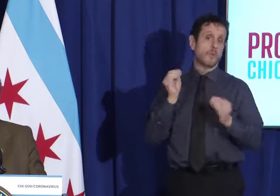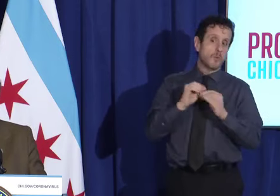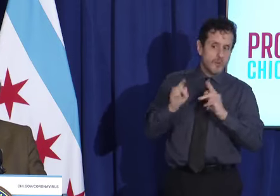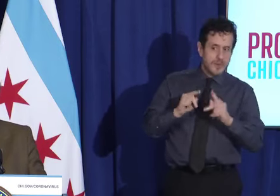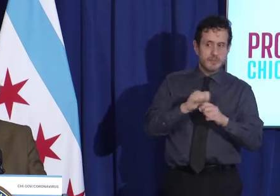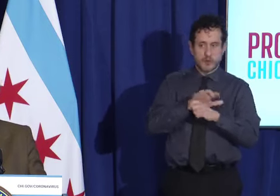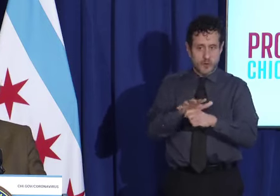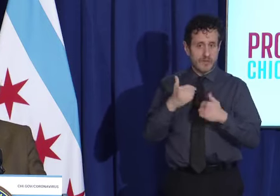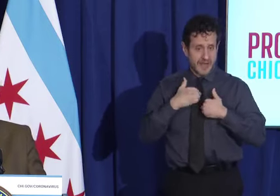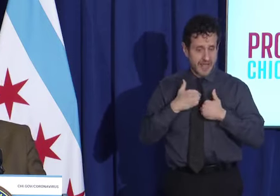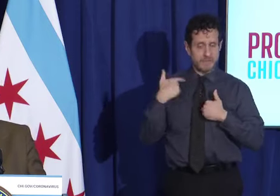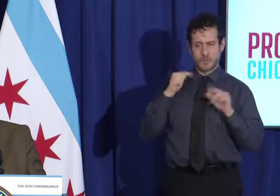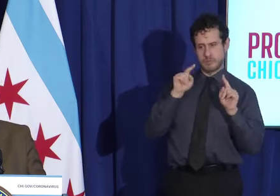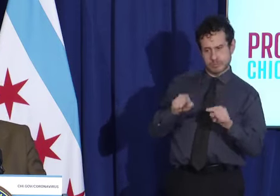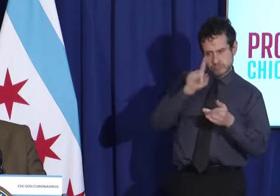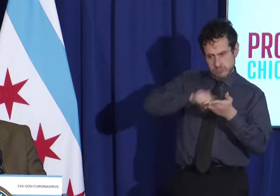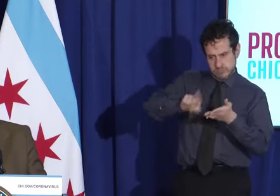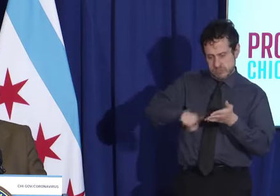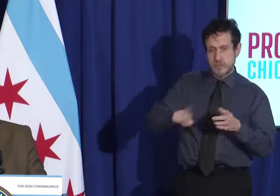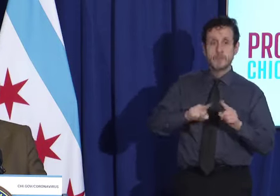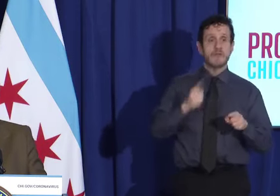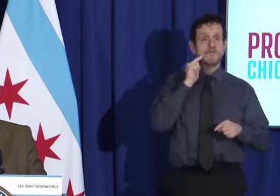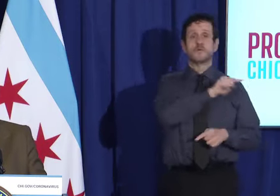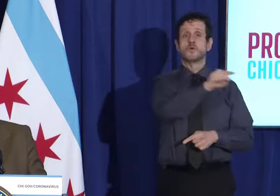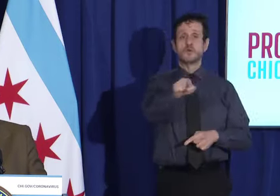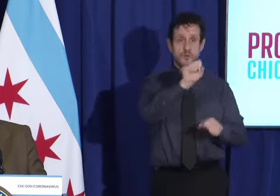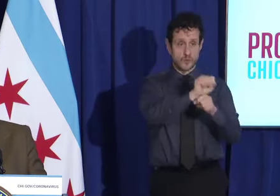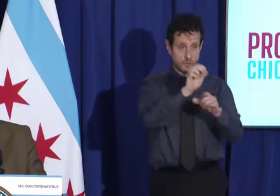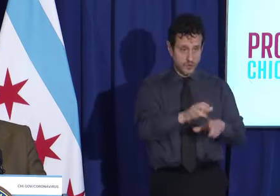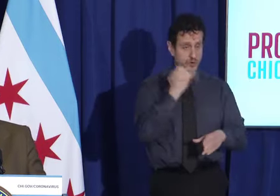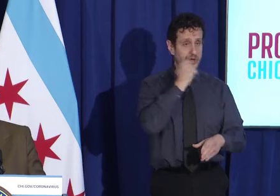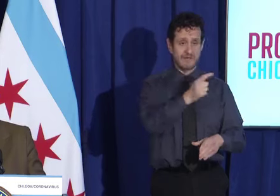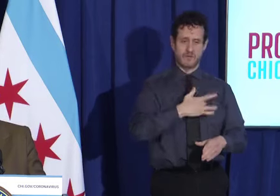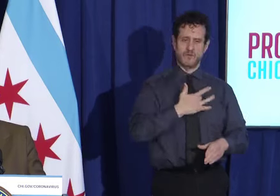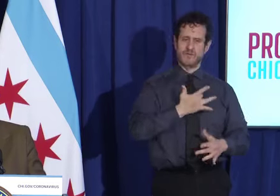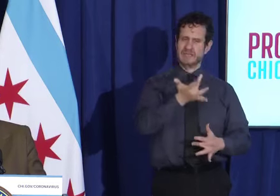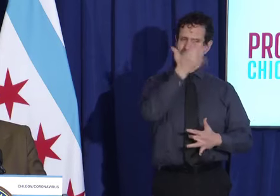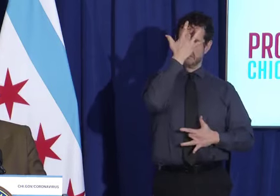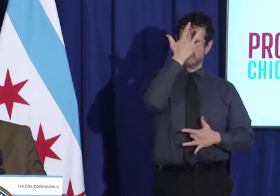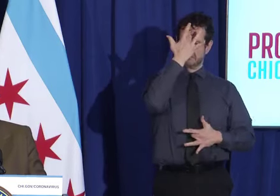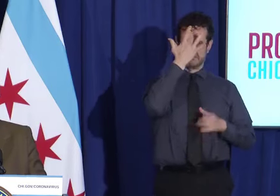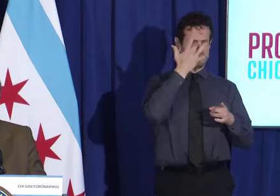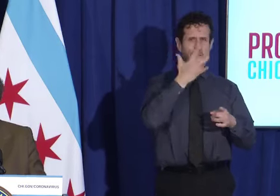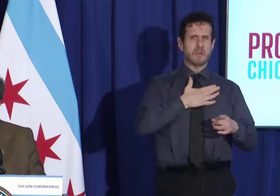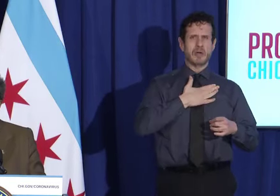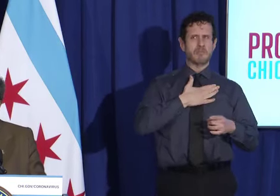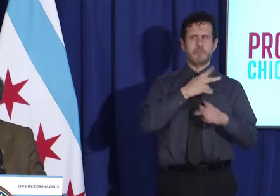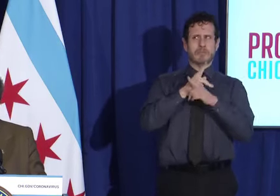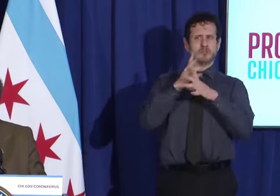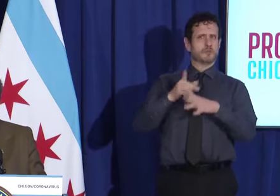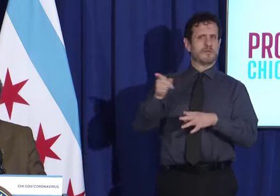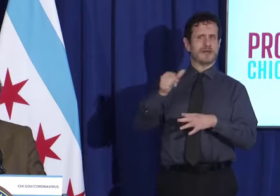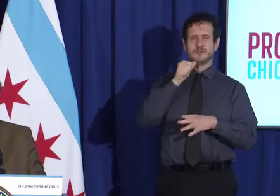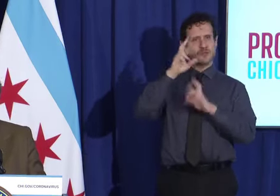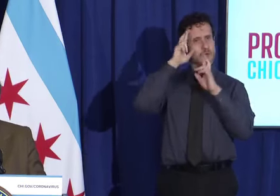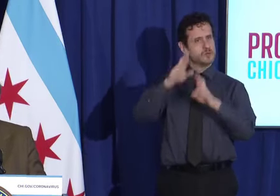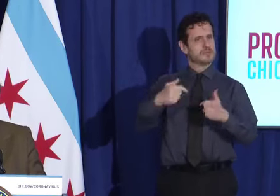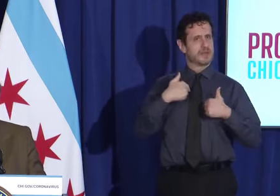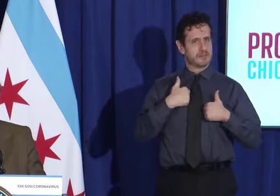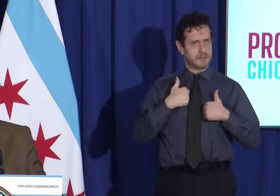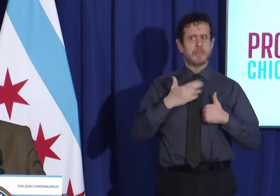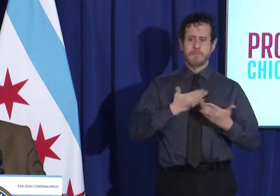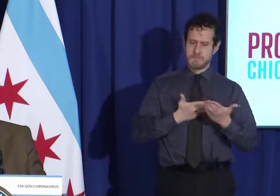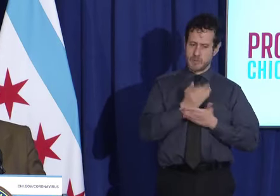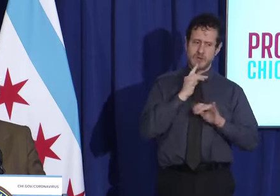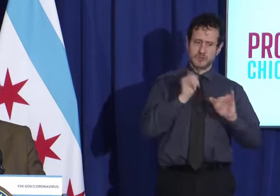is all over that. But as a worker, if you are sick, and you feel like your supervisor is not honoring your rights,